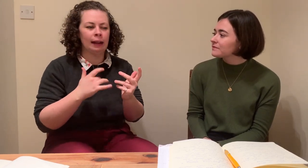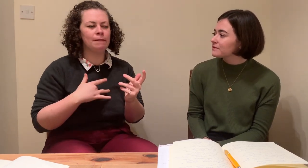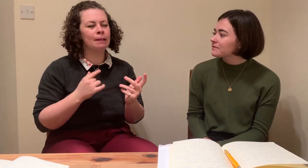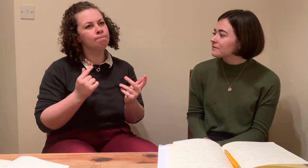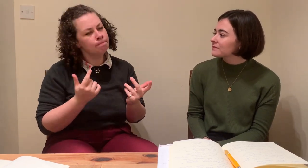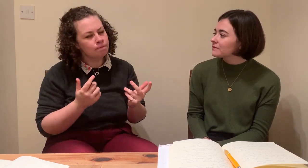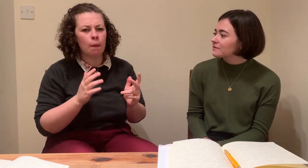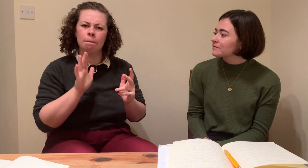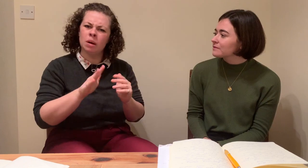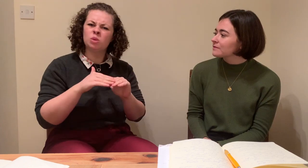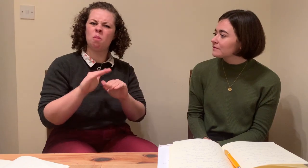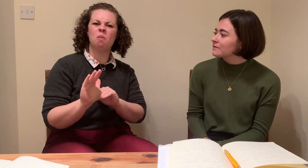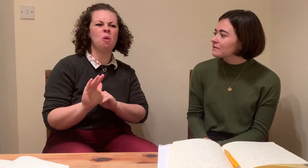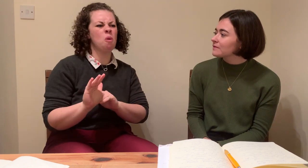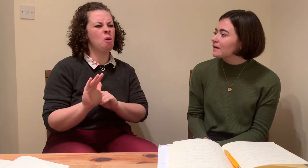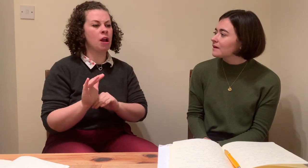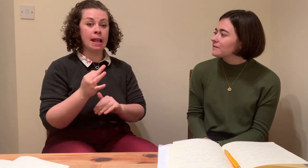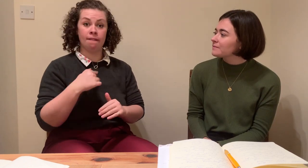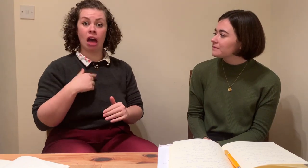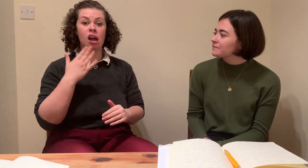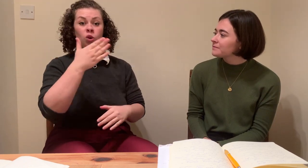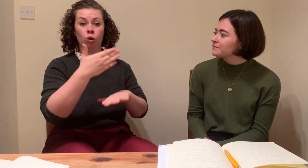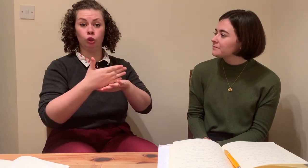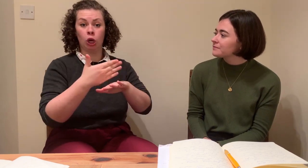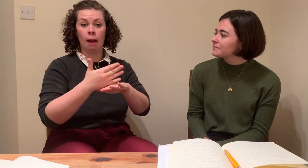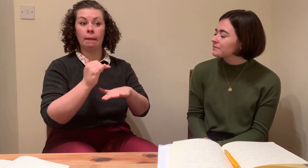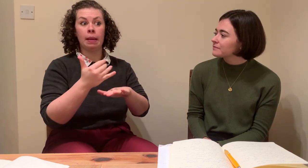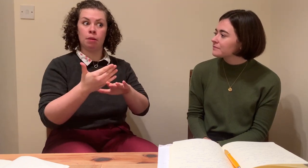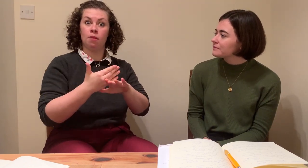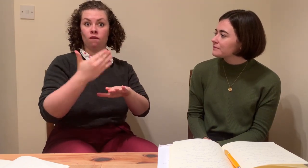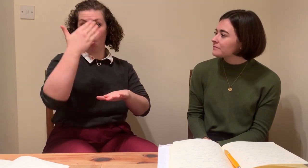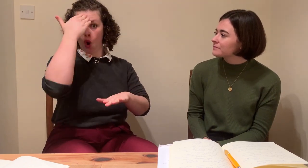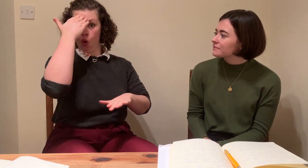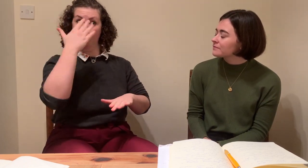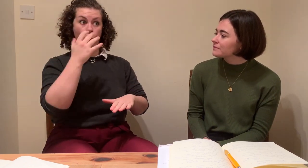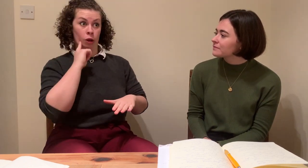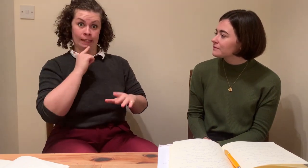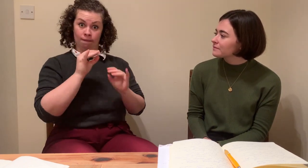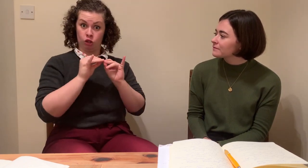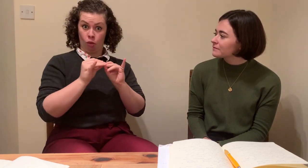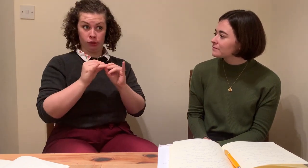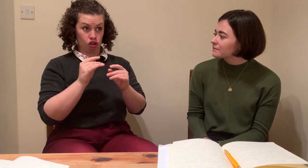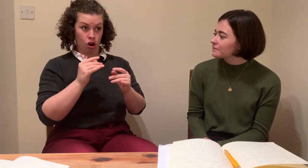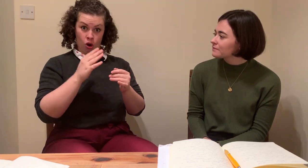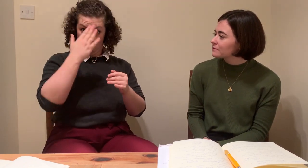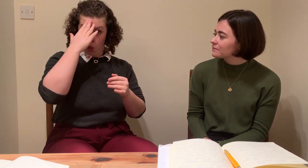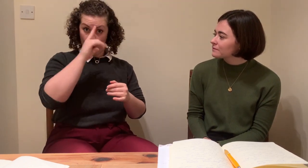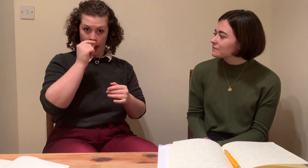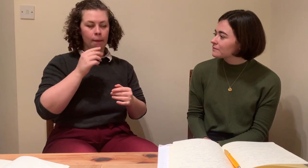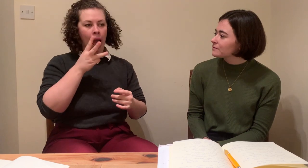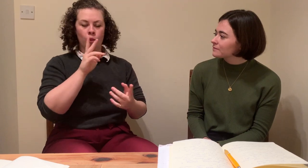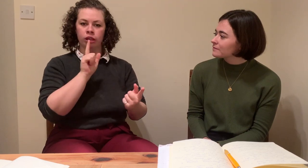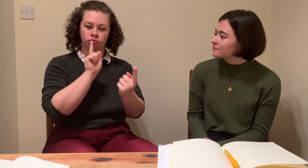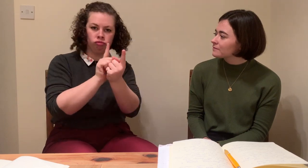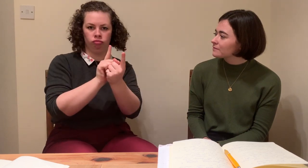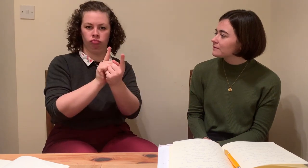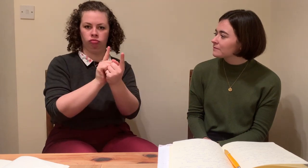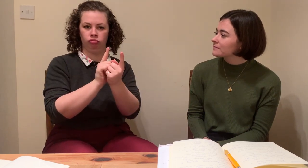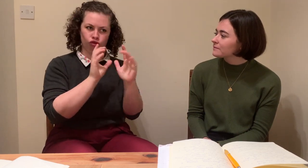happens, we should have a conversation beforehand on how to work as a team because it's not a case where you can arrive and make it work. Maybe I'm wrong in saying that. Yeah, I think